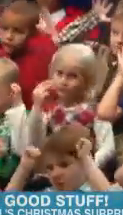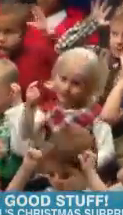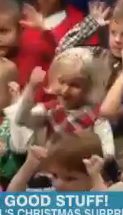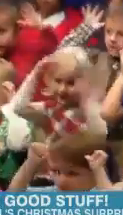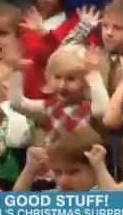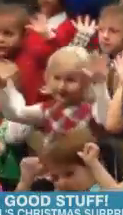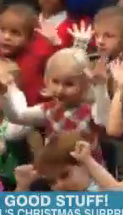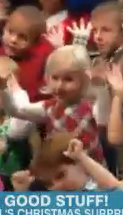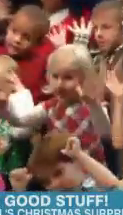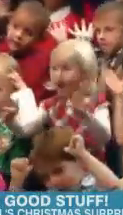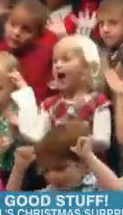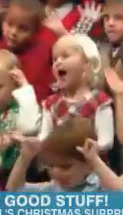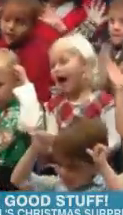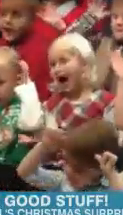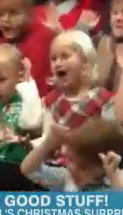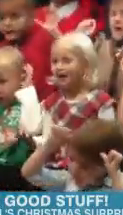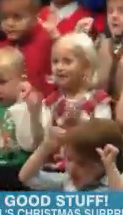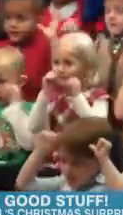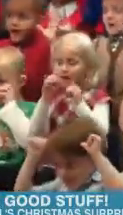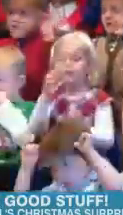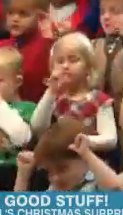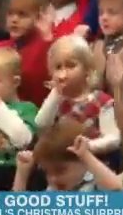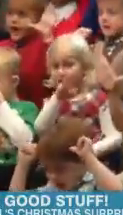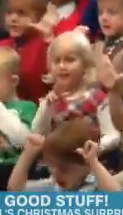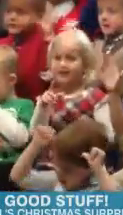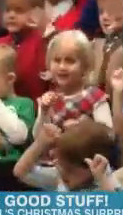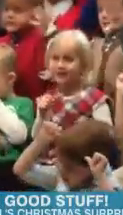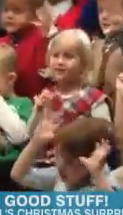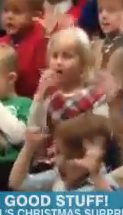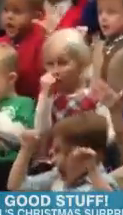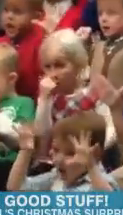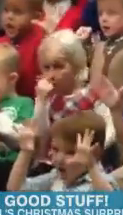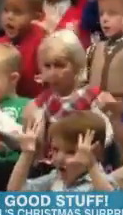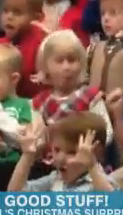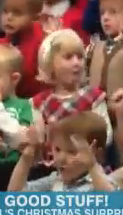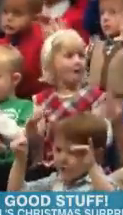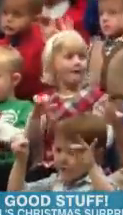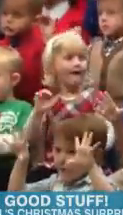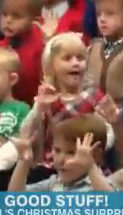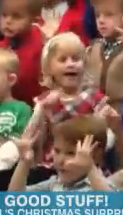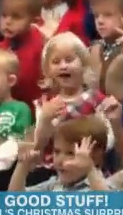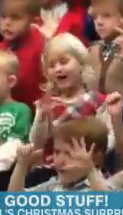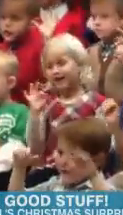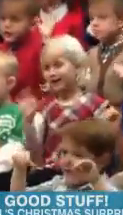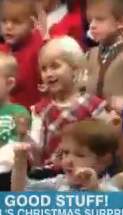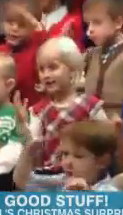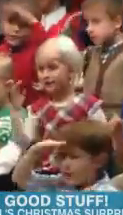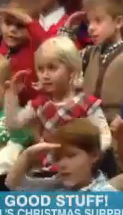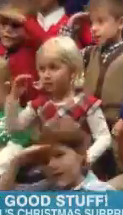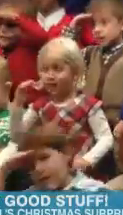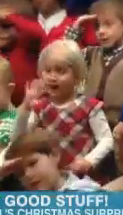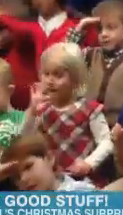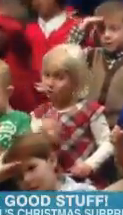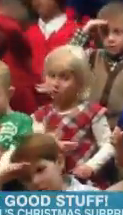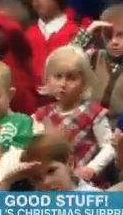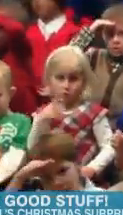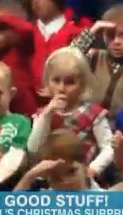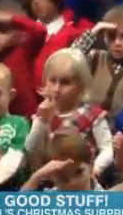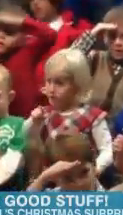At that age, it's hard to get them to do it in a unified fashion. My kids didn't even know who I was at that age. They still don't. And just in case you don't know the